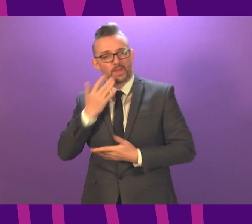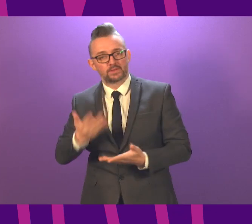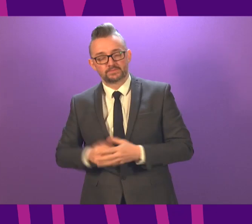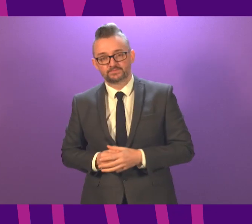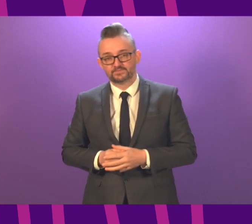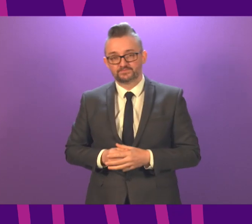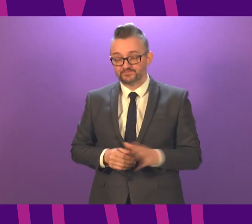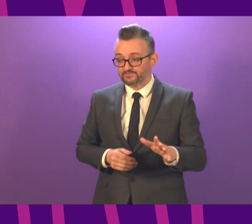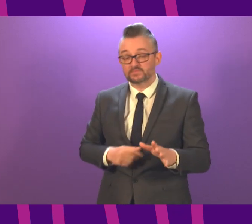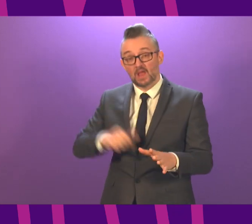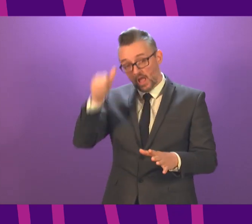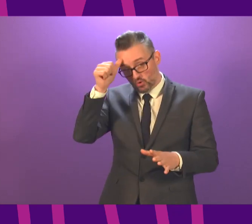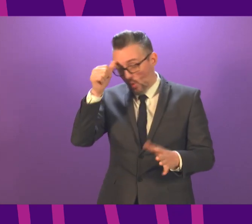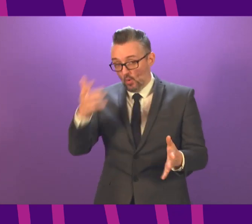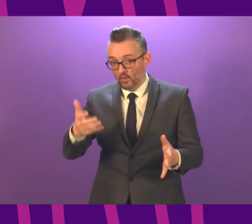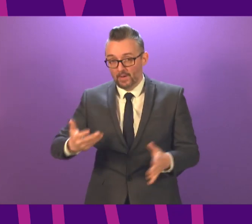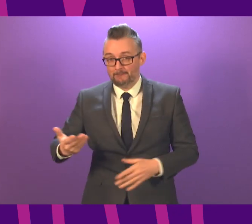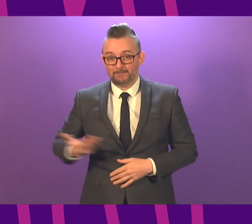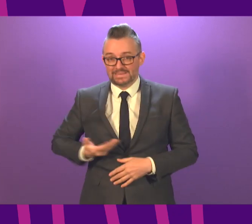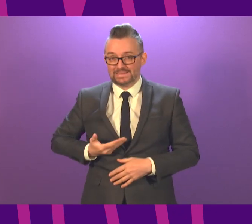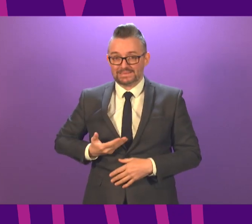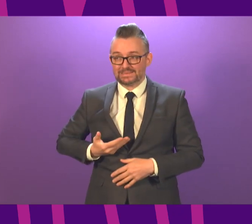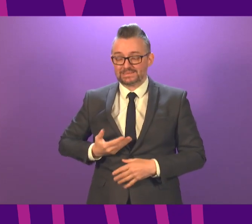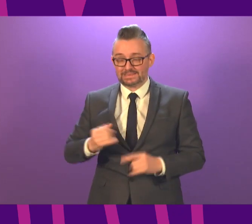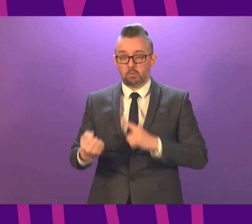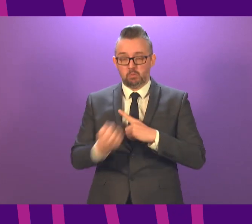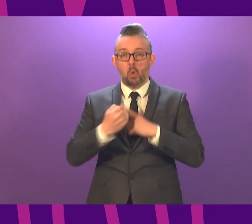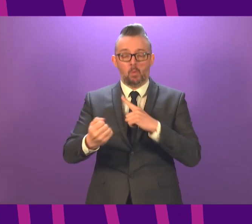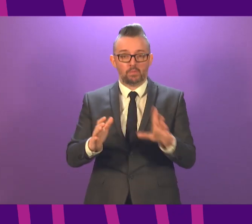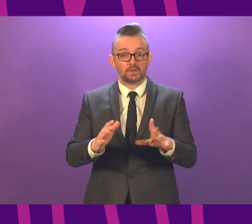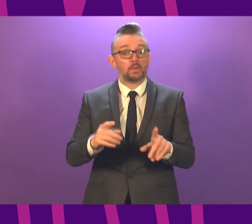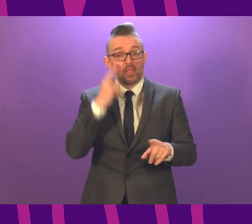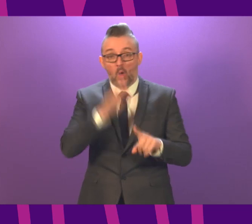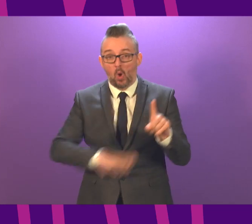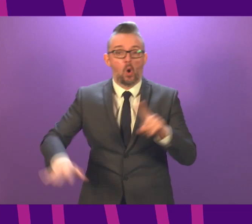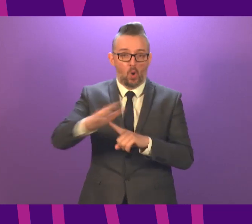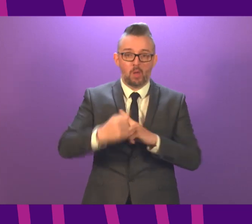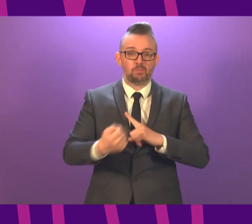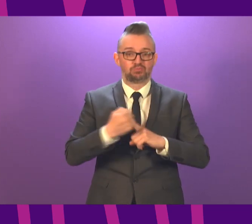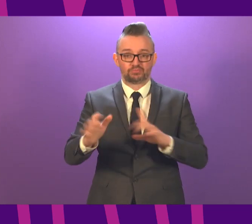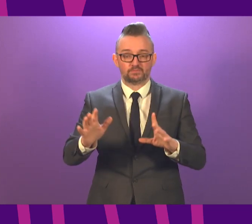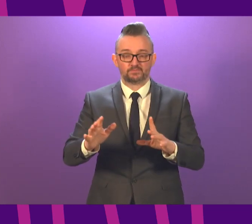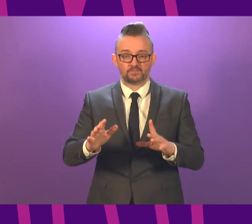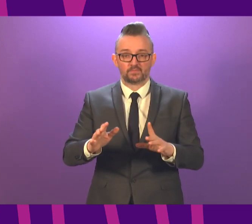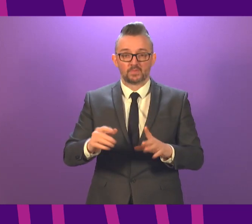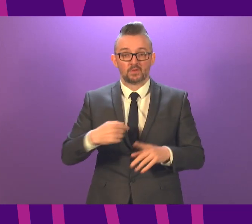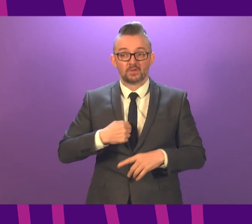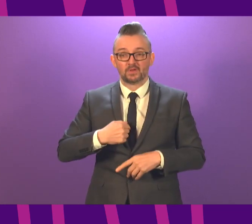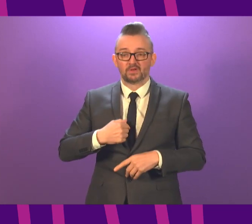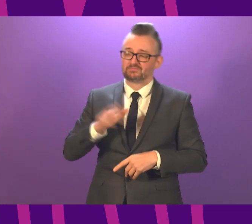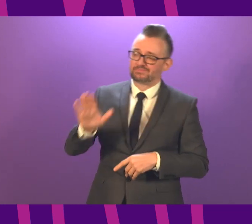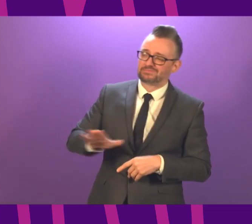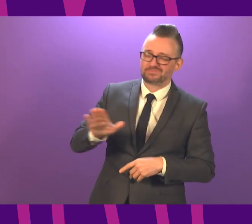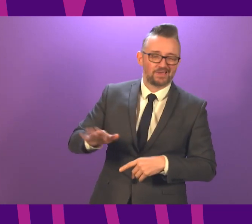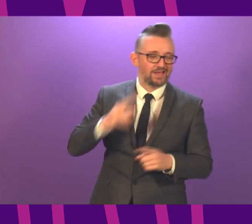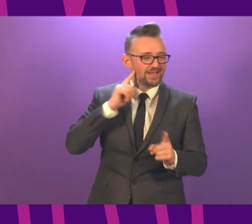blow for businesses. Today is a blow for everybody. But I make the point, and I do not make this to sound because I am not in any way unsympathetic to the